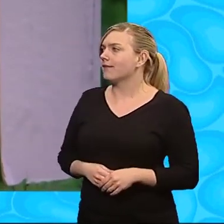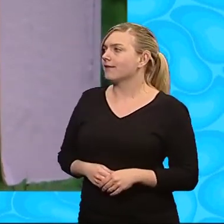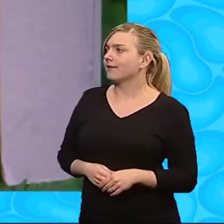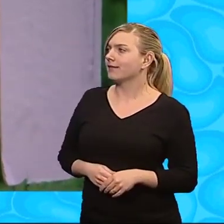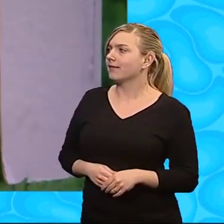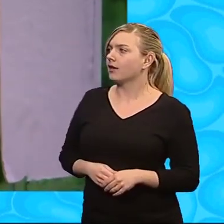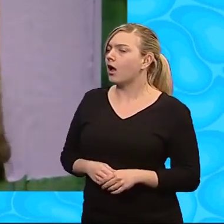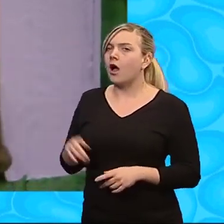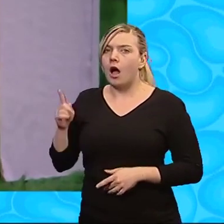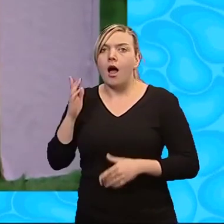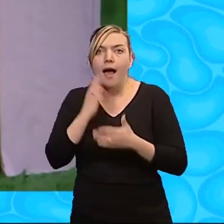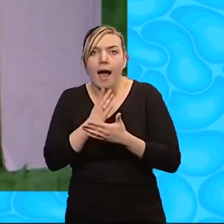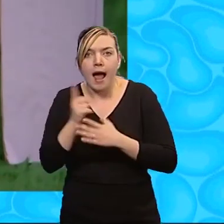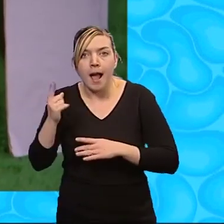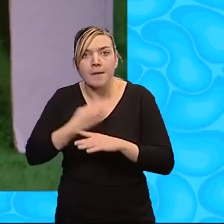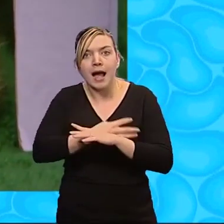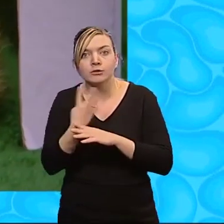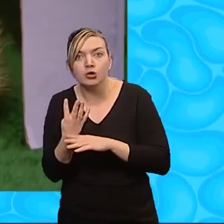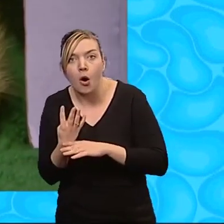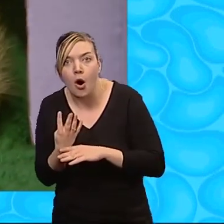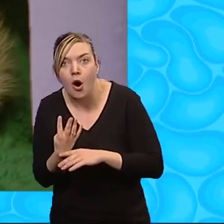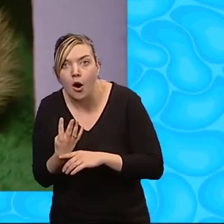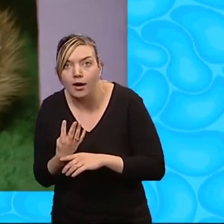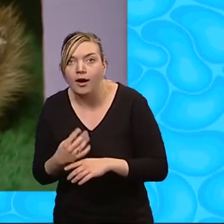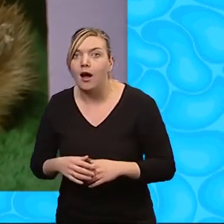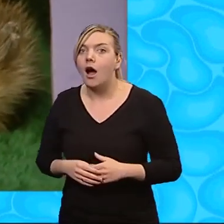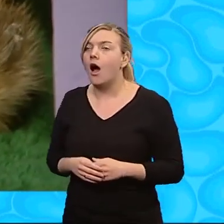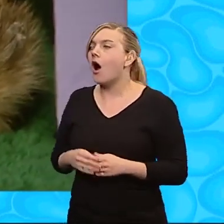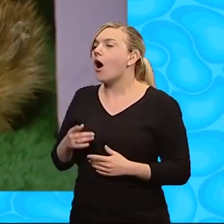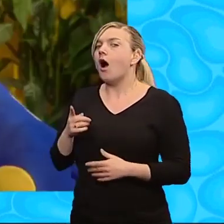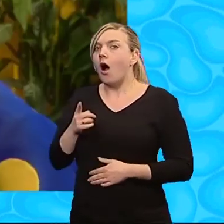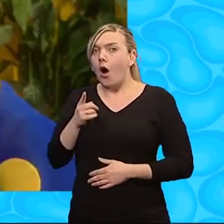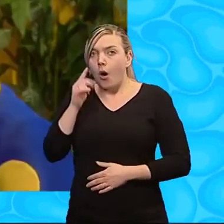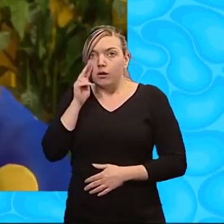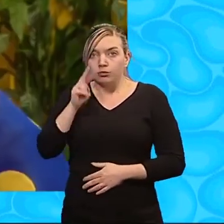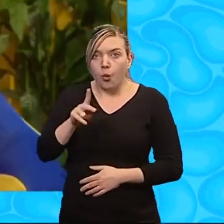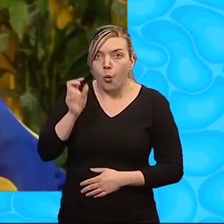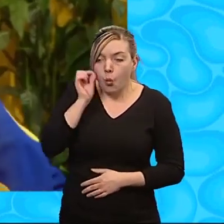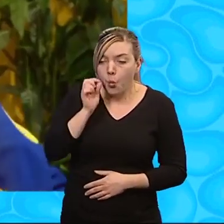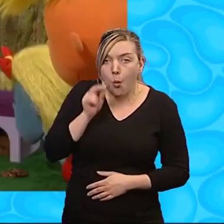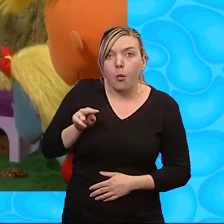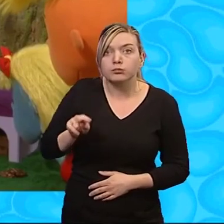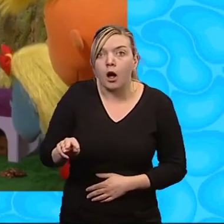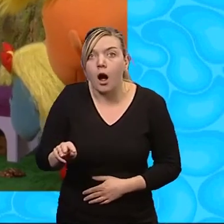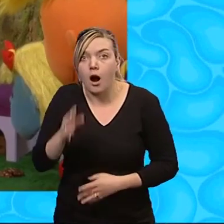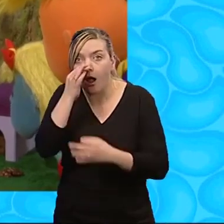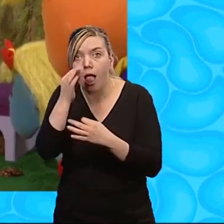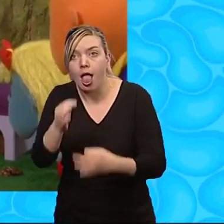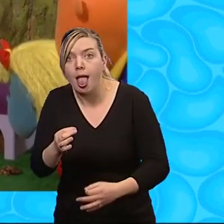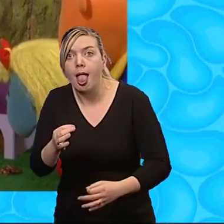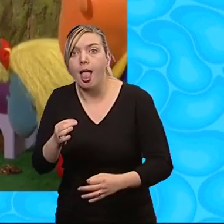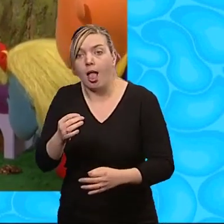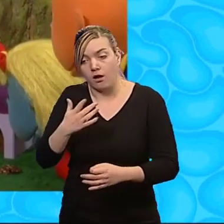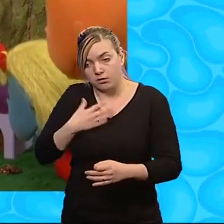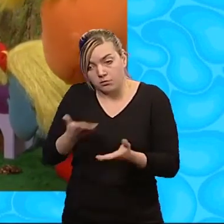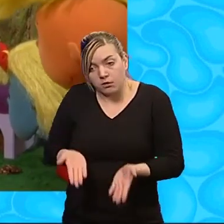Oh, it's a hedgehog. Oh. Oh, it must have seen the water I left out. Go on, have